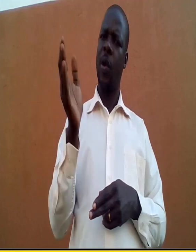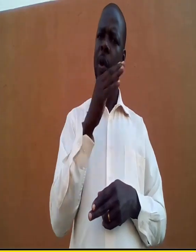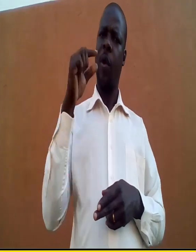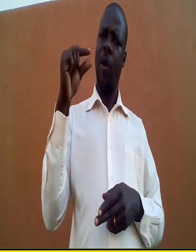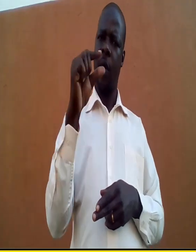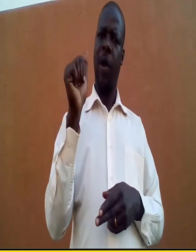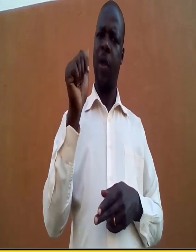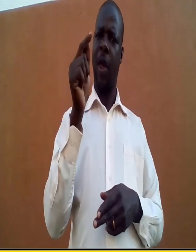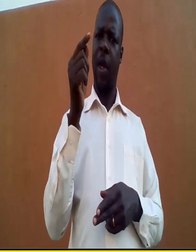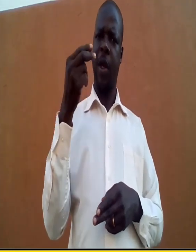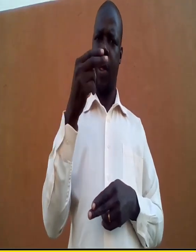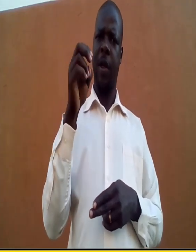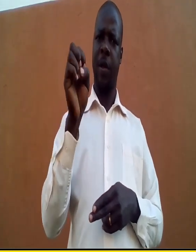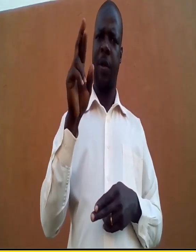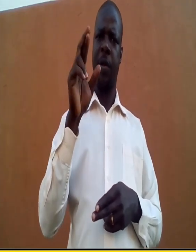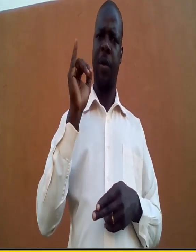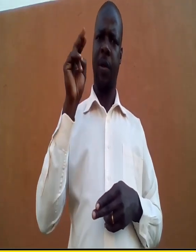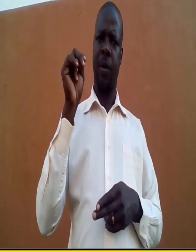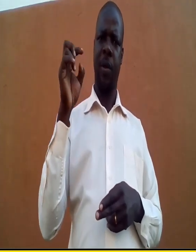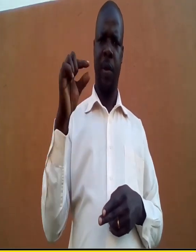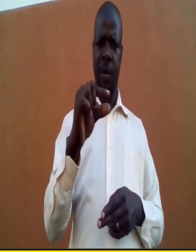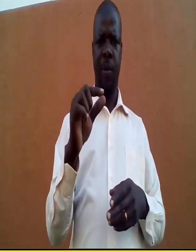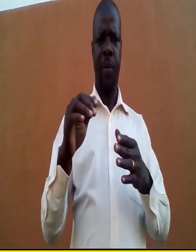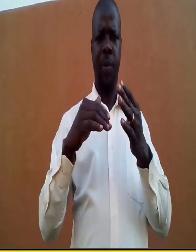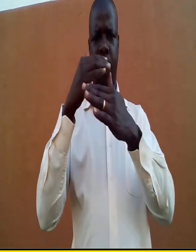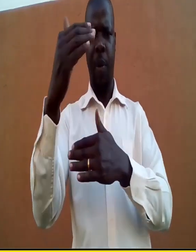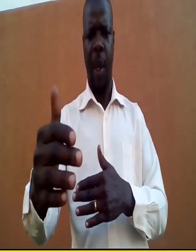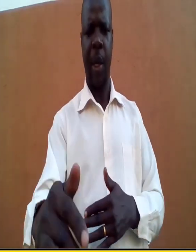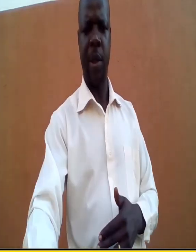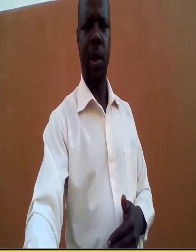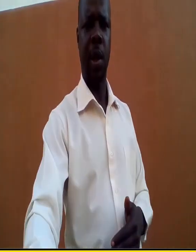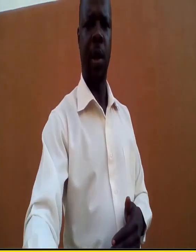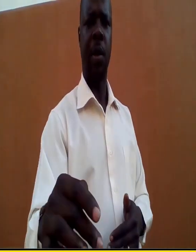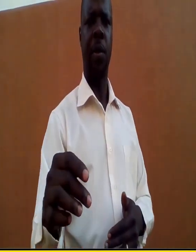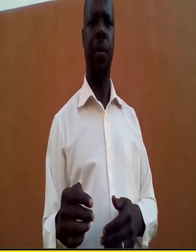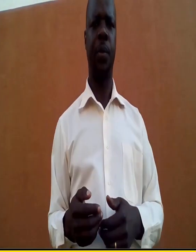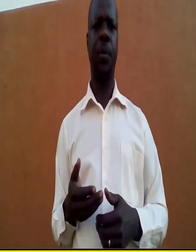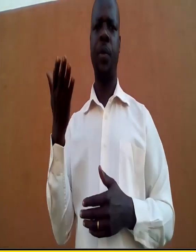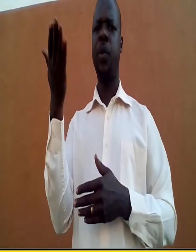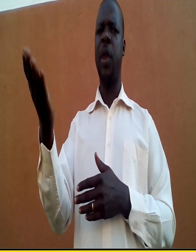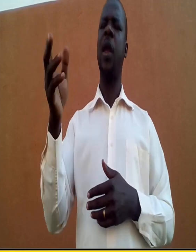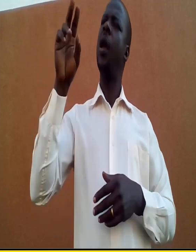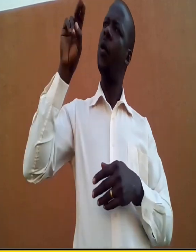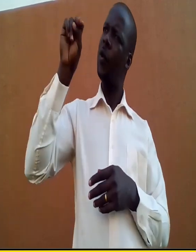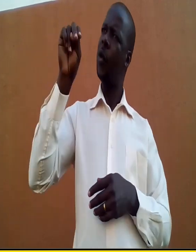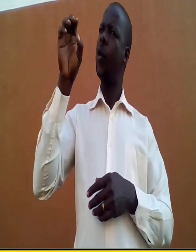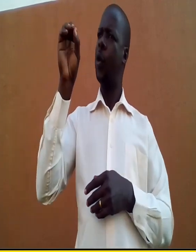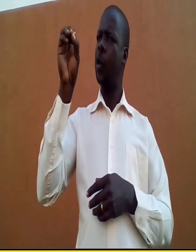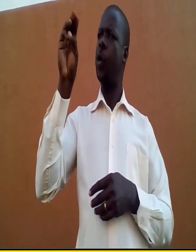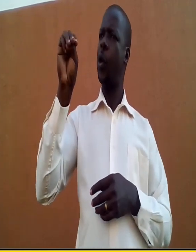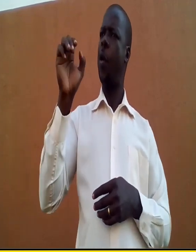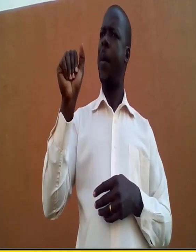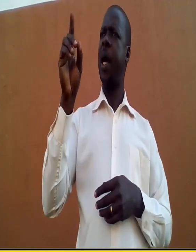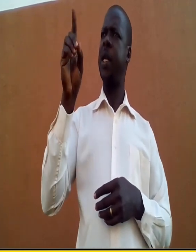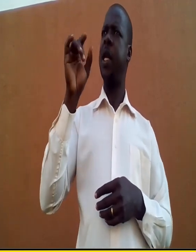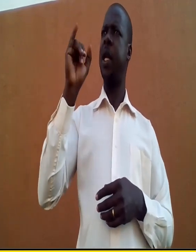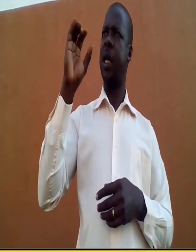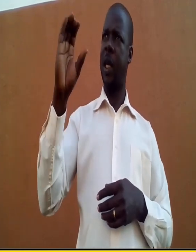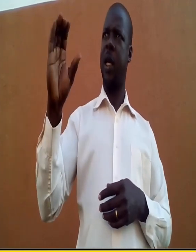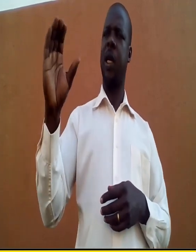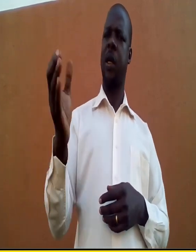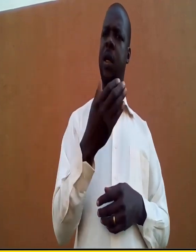the practice is referred to as fruit gathering. Next, we have